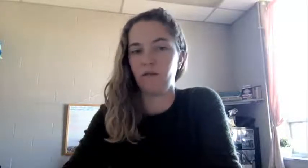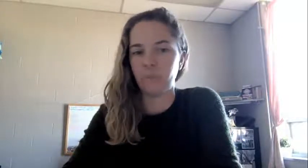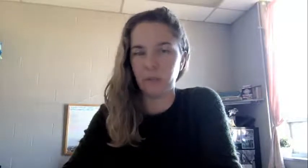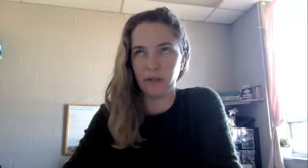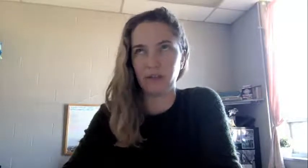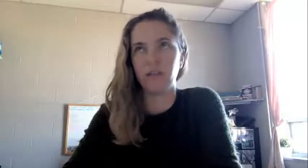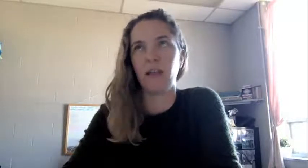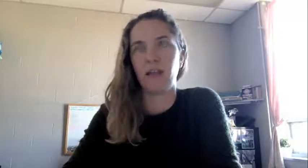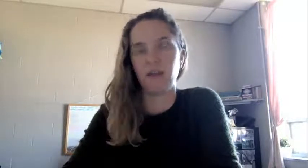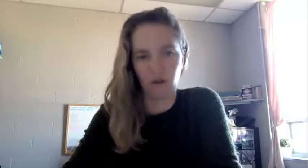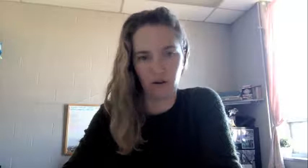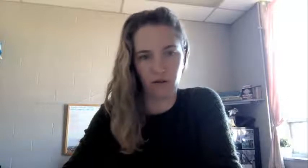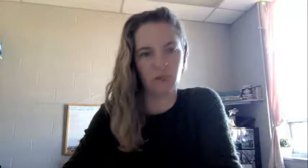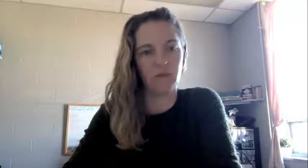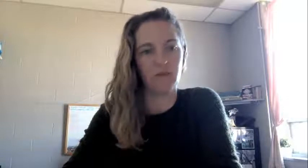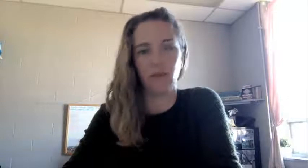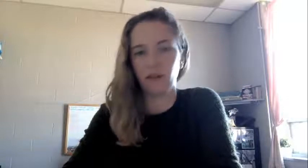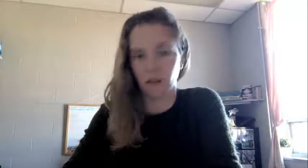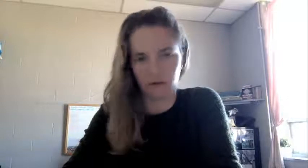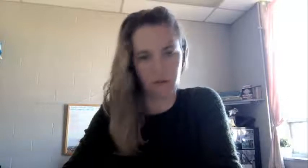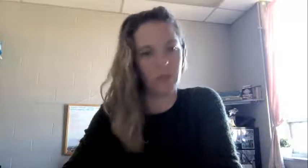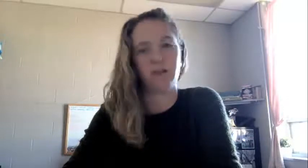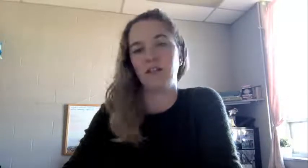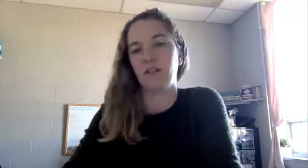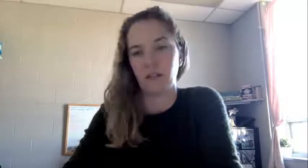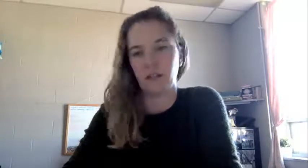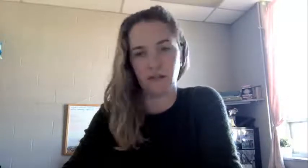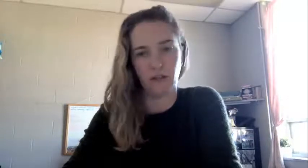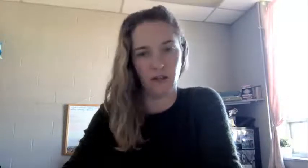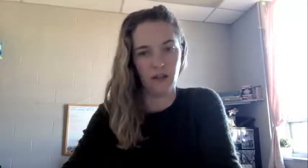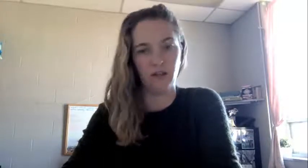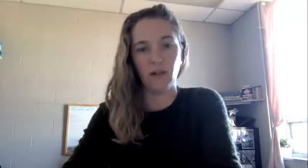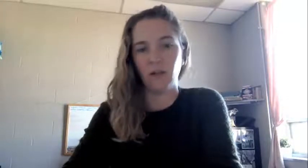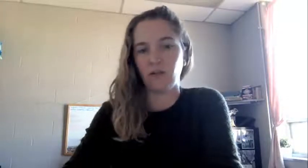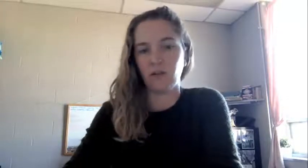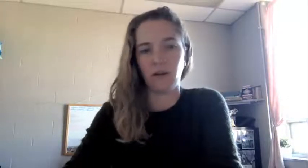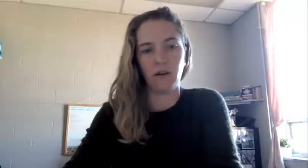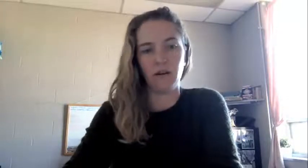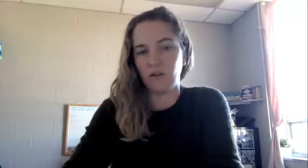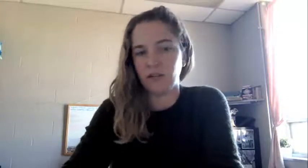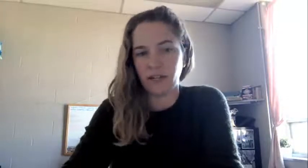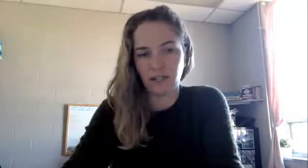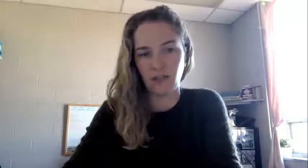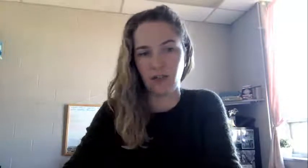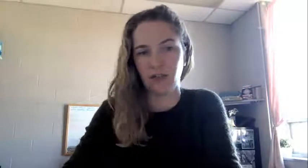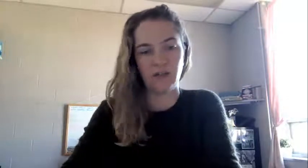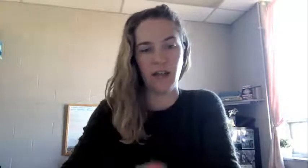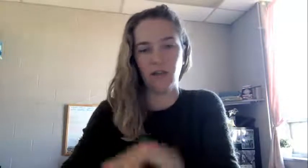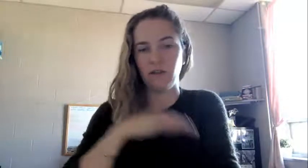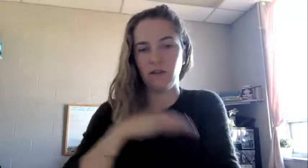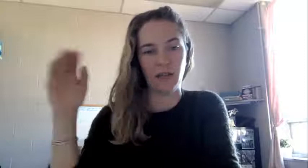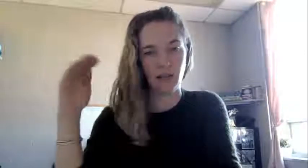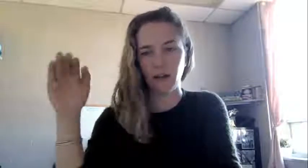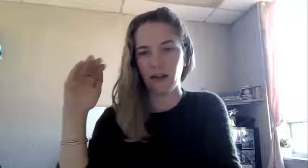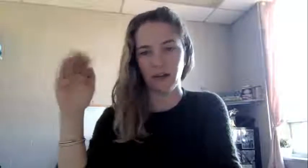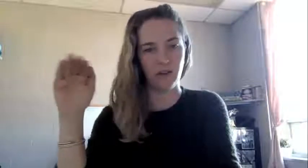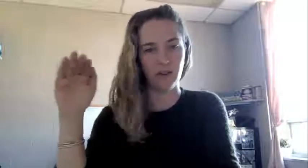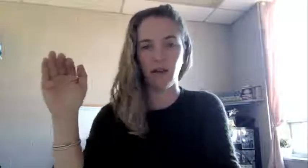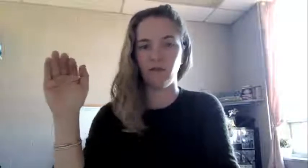books and articles and conference presentations. And your, you know, citations have to be at a certain level